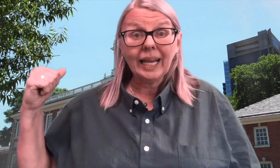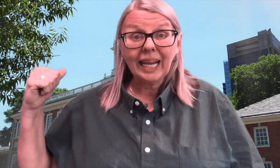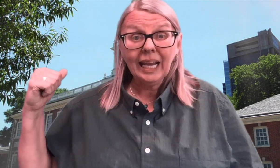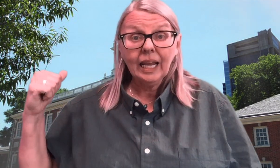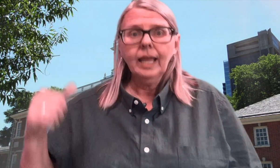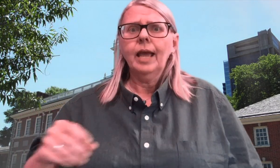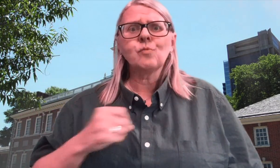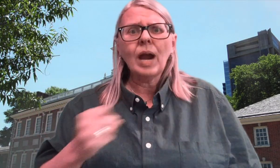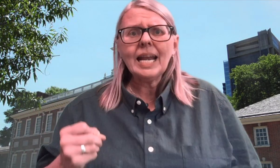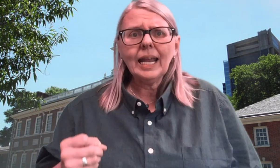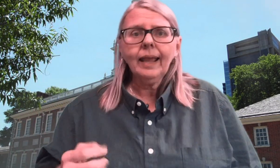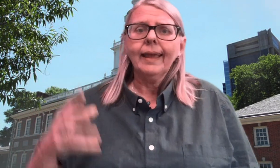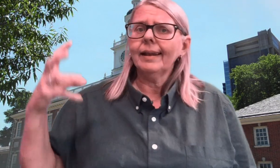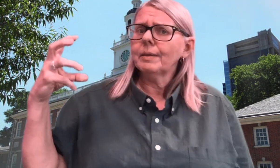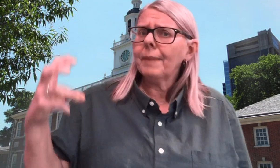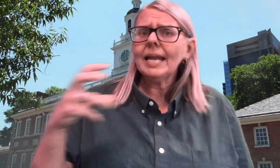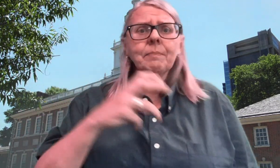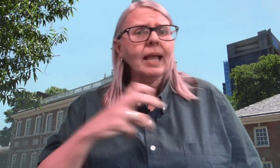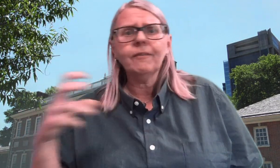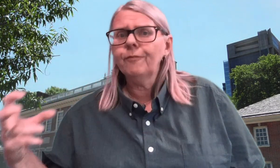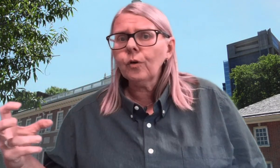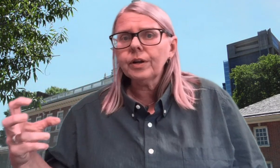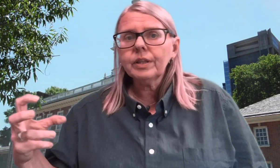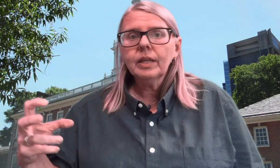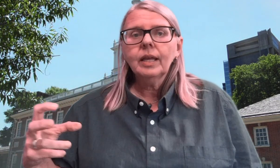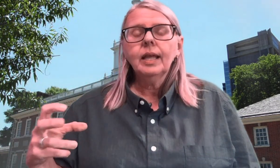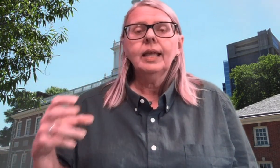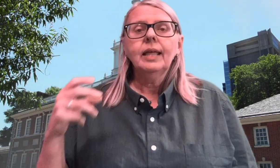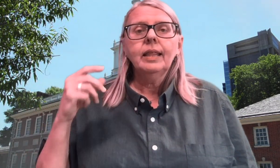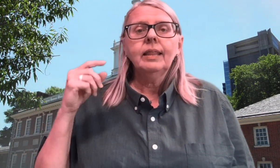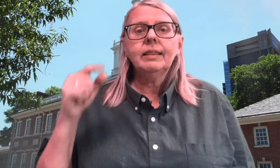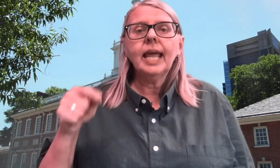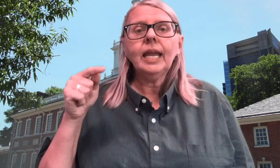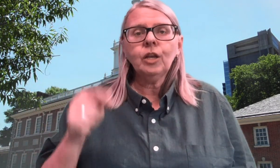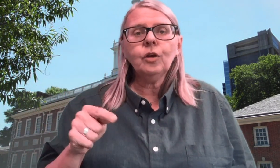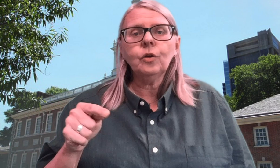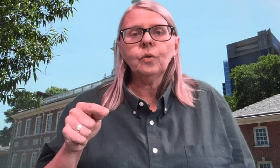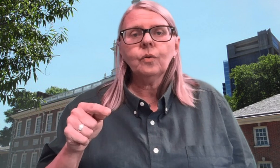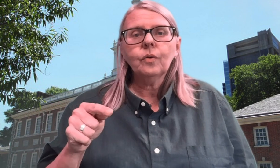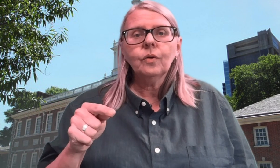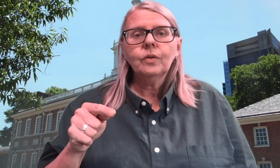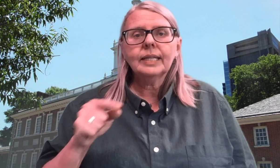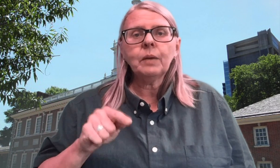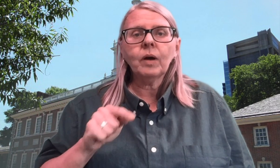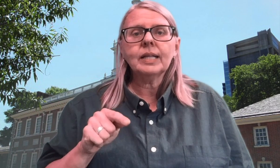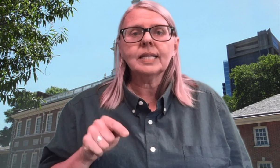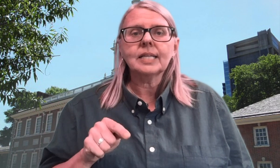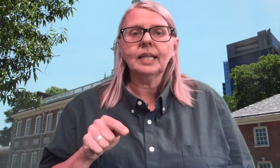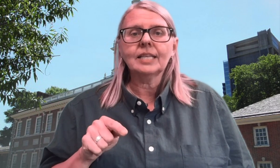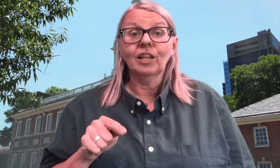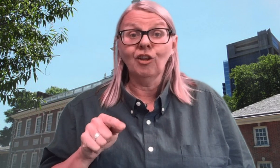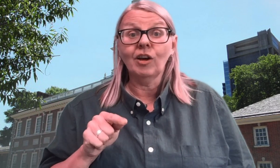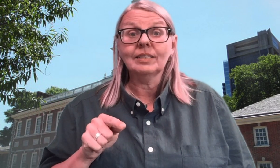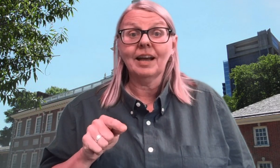and writing and debating back and forth, they knew that they wanted this to last a long time,